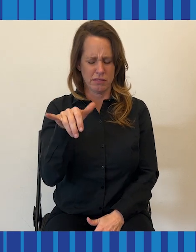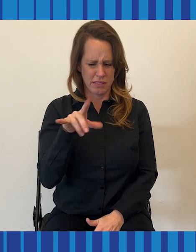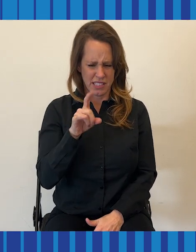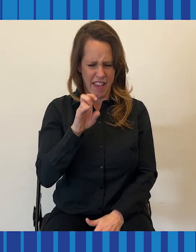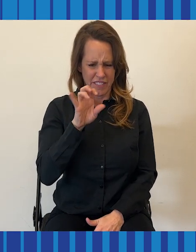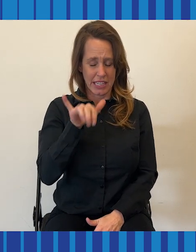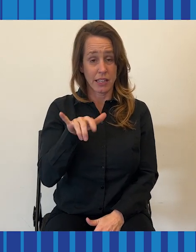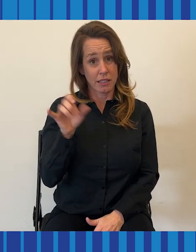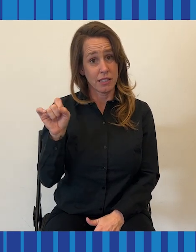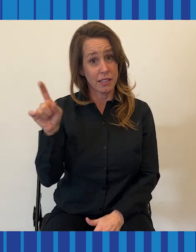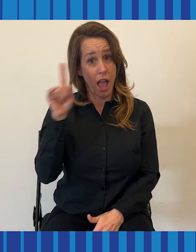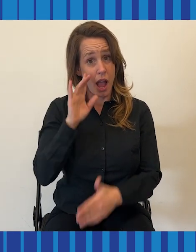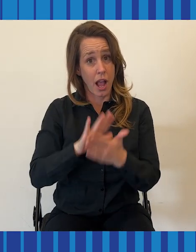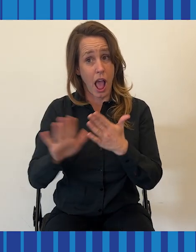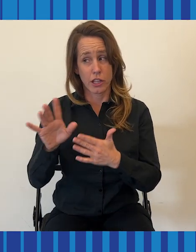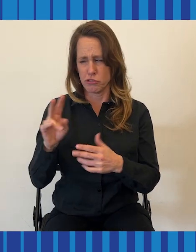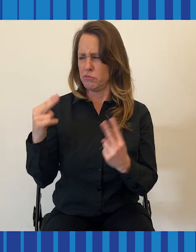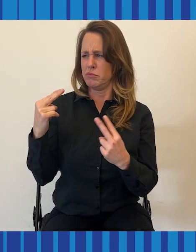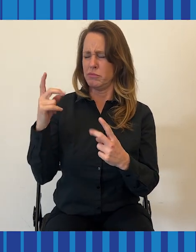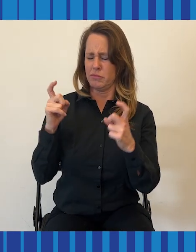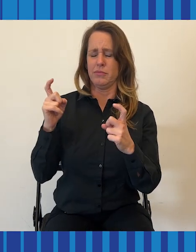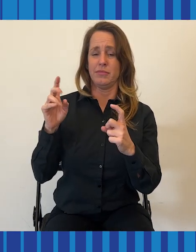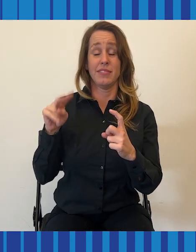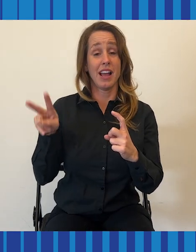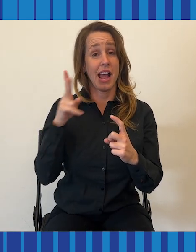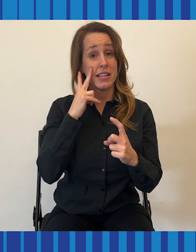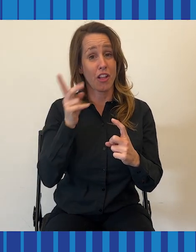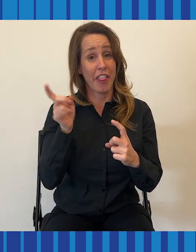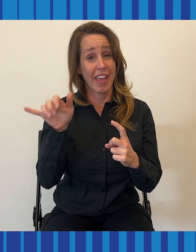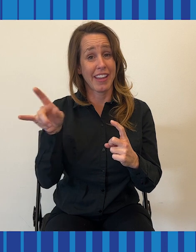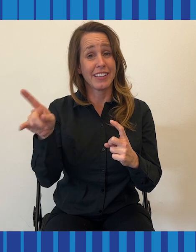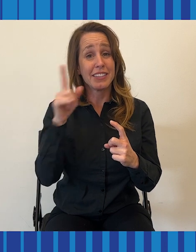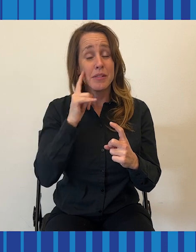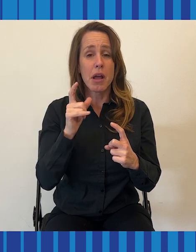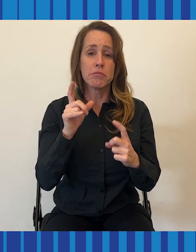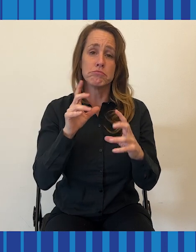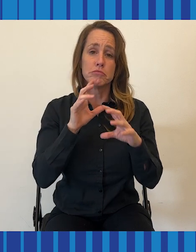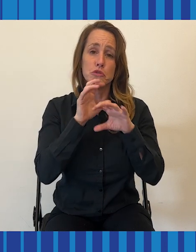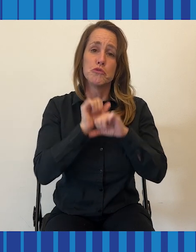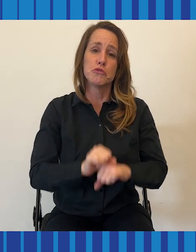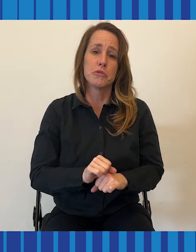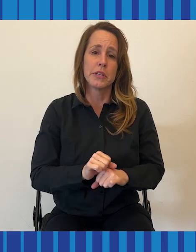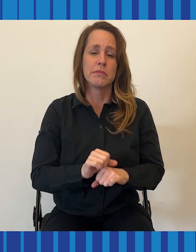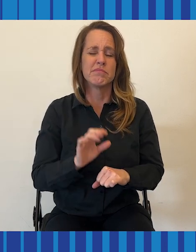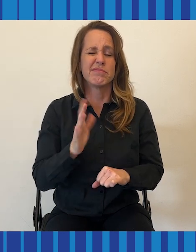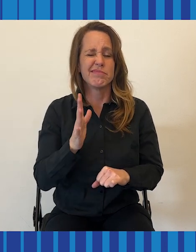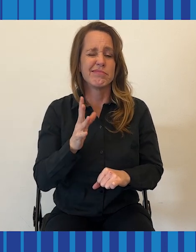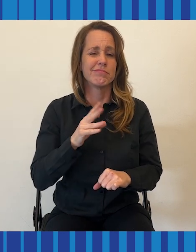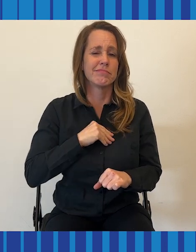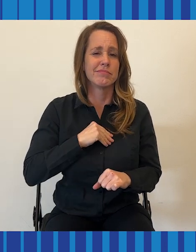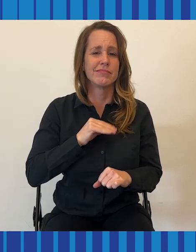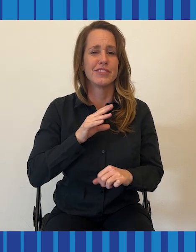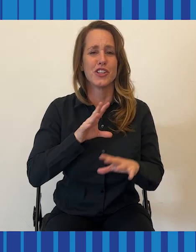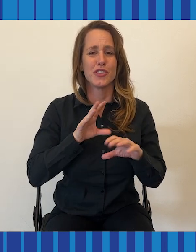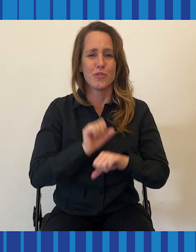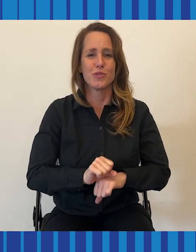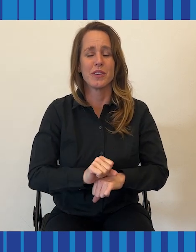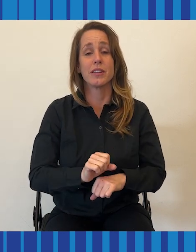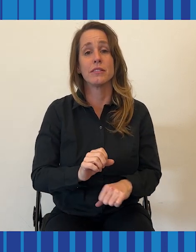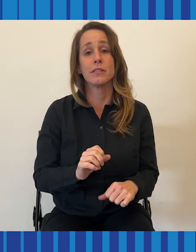yes, I saw your face when I said that. You get used to it, to a degree, to a degree. Stephanie I don't know how many